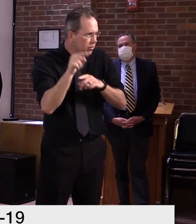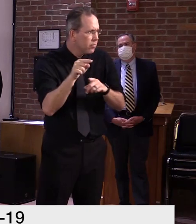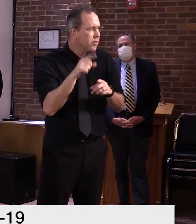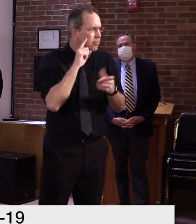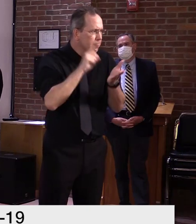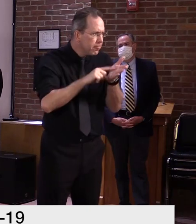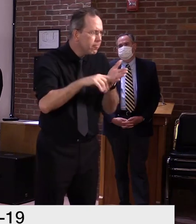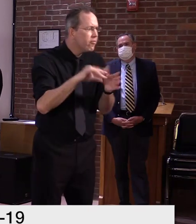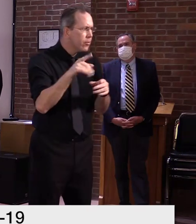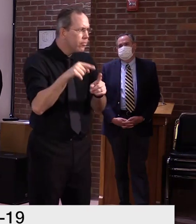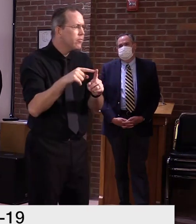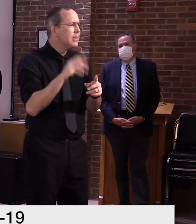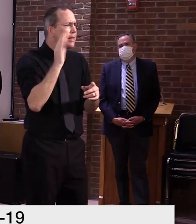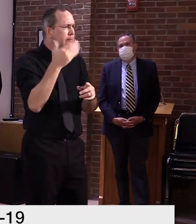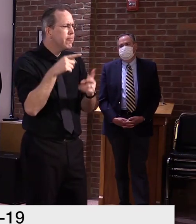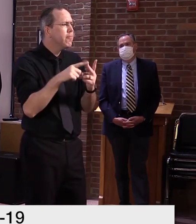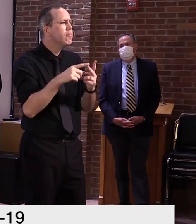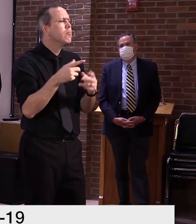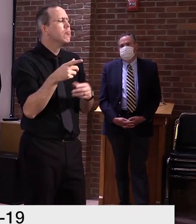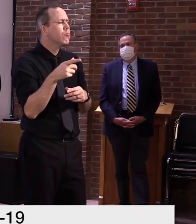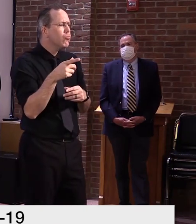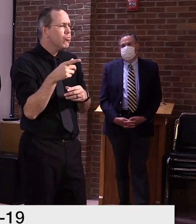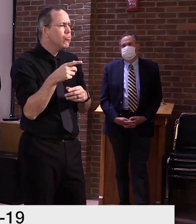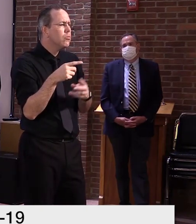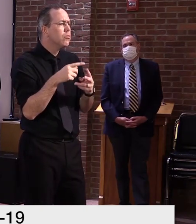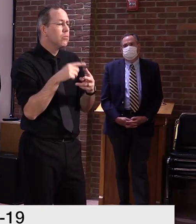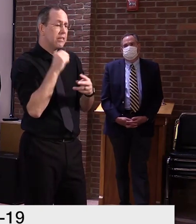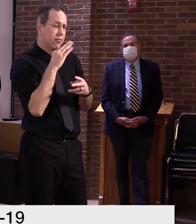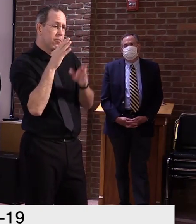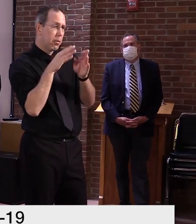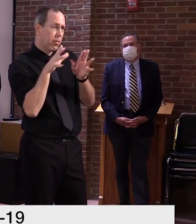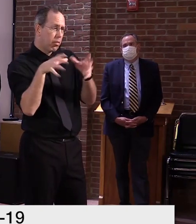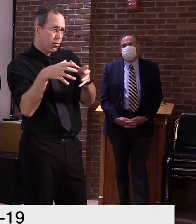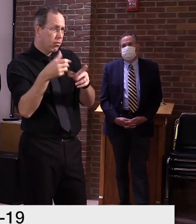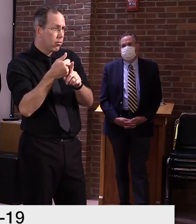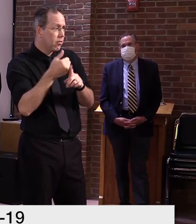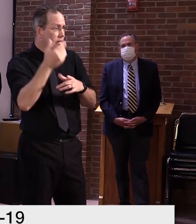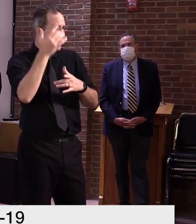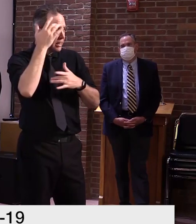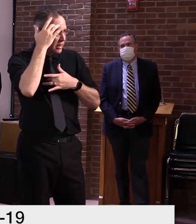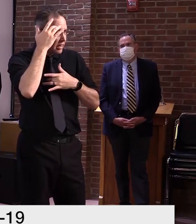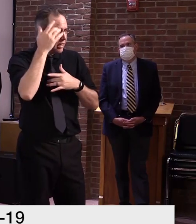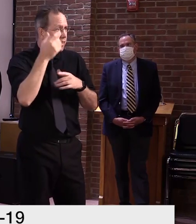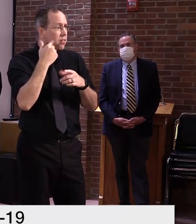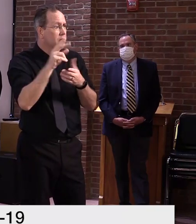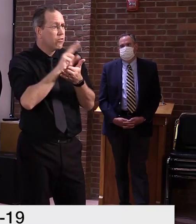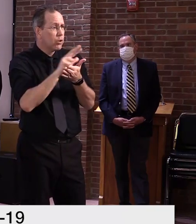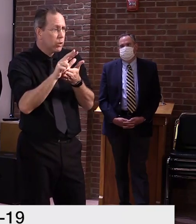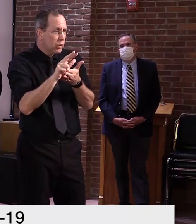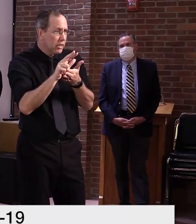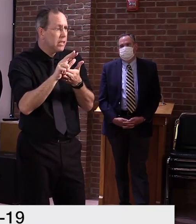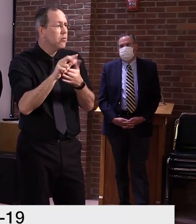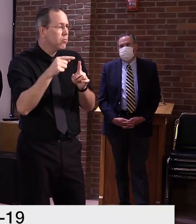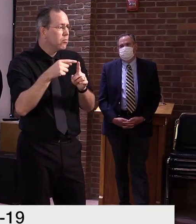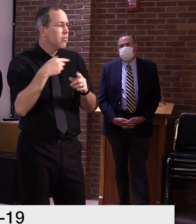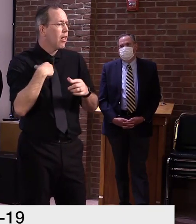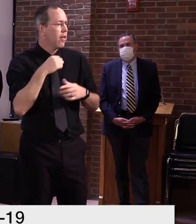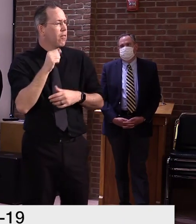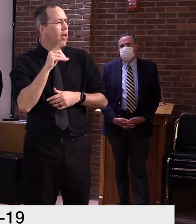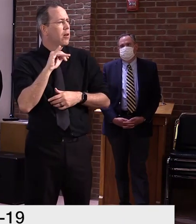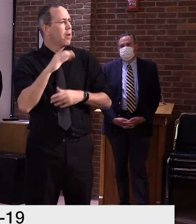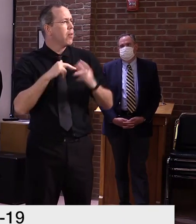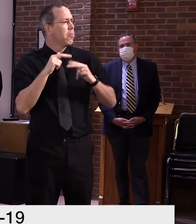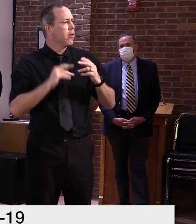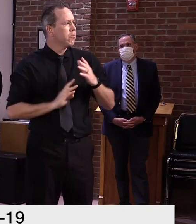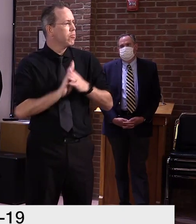reasonably quickly by three weeks, most people have antibodies, but they are waning. And that by